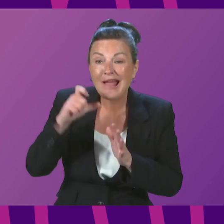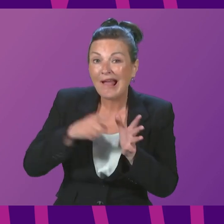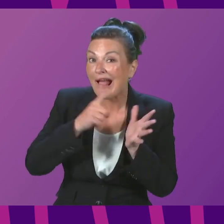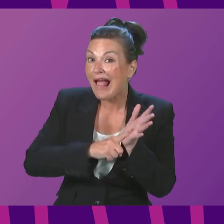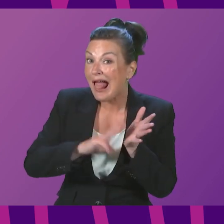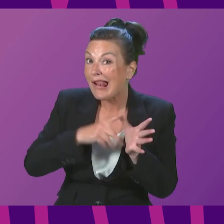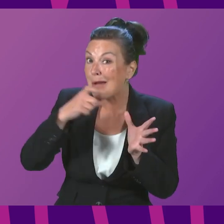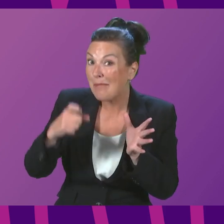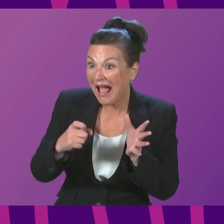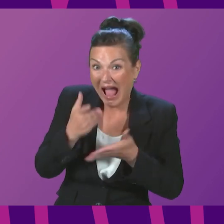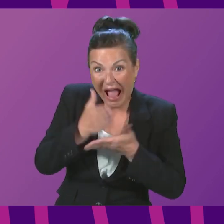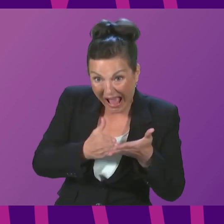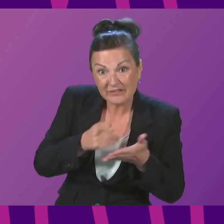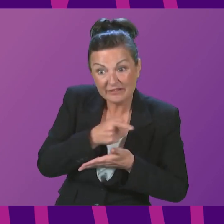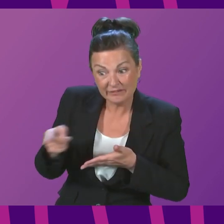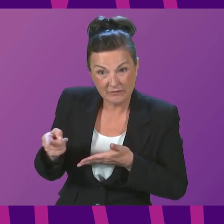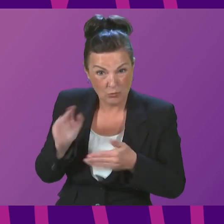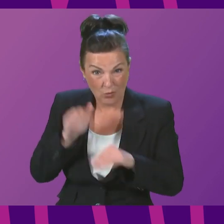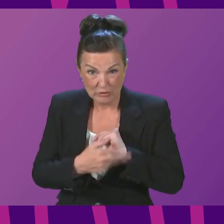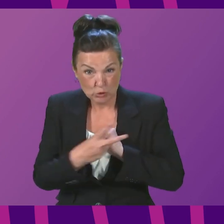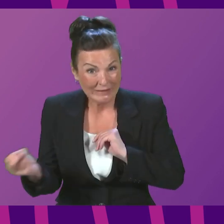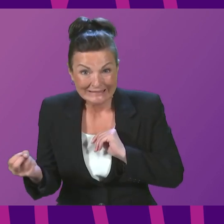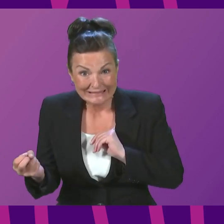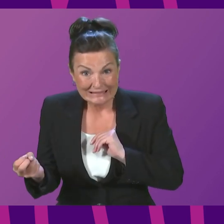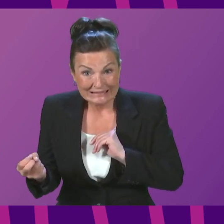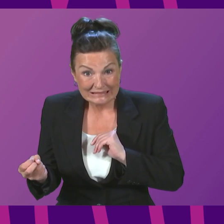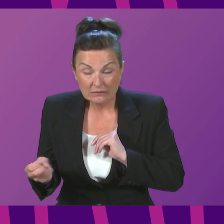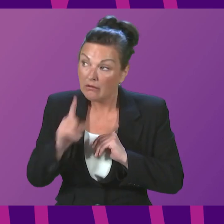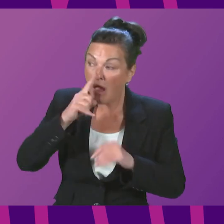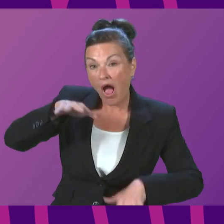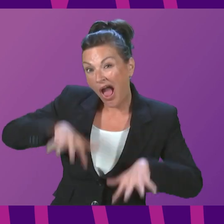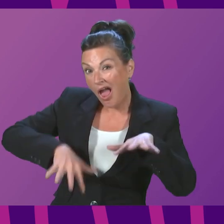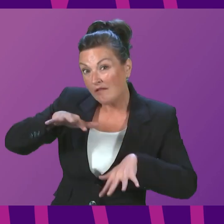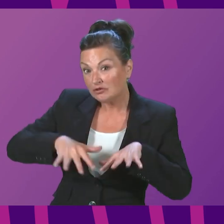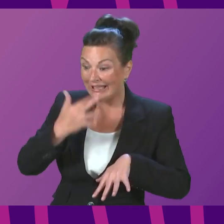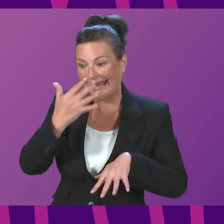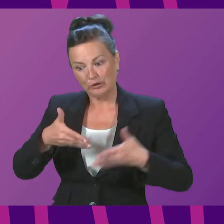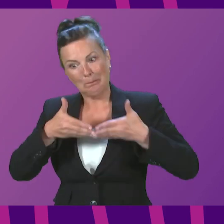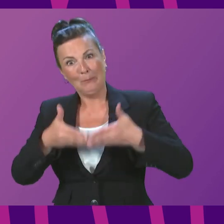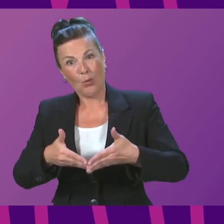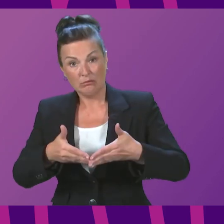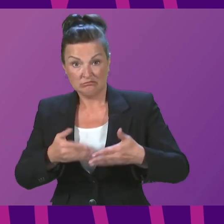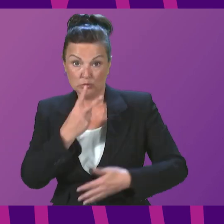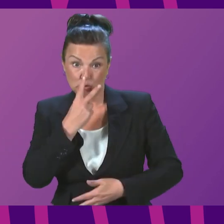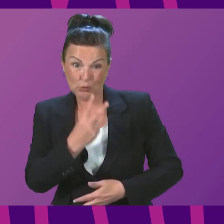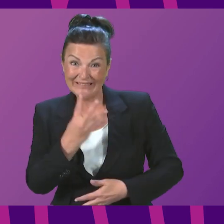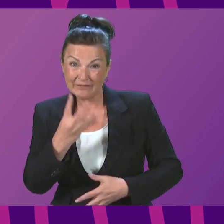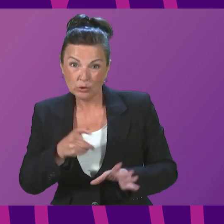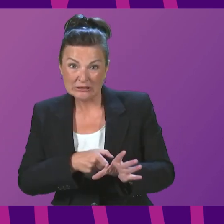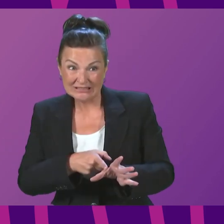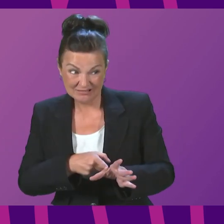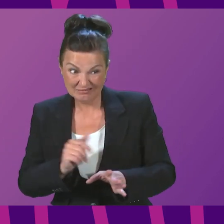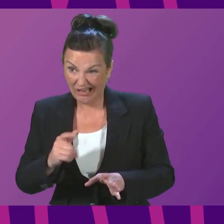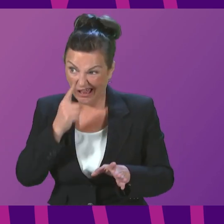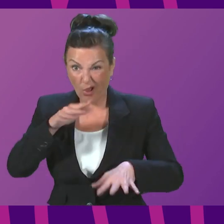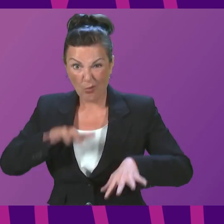way beyond its 25-year life expectancy. The average age of a vessel in Scotland is now 24 years, almost a generation, presiding